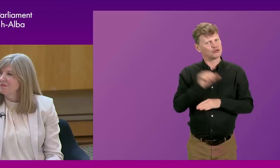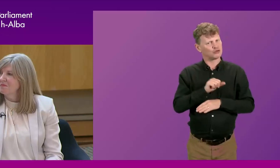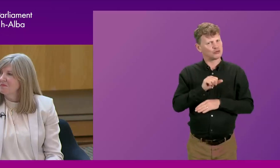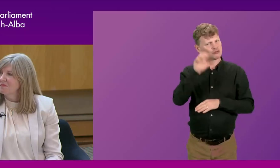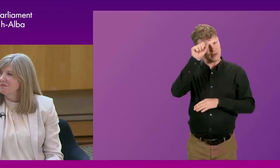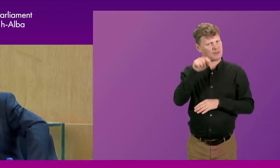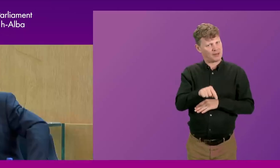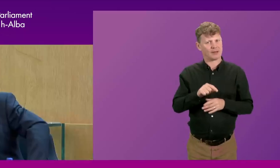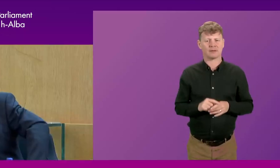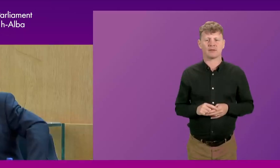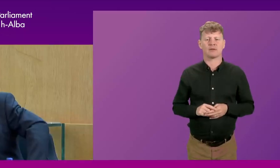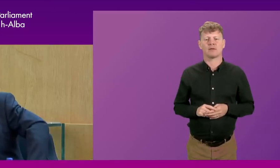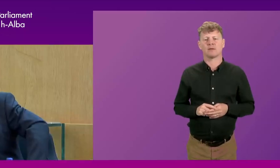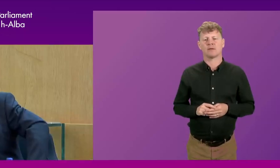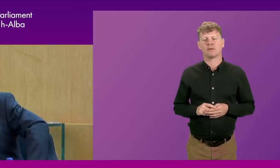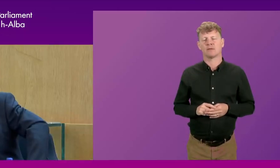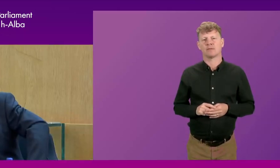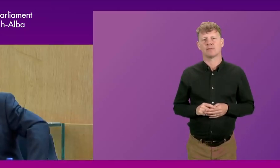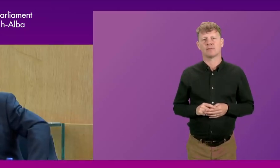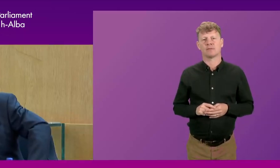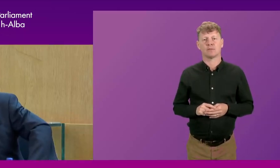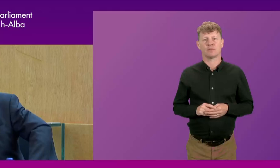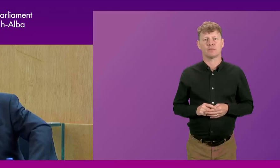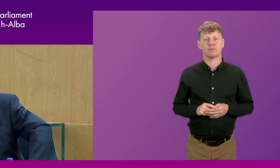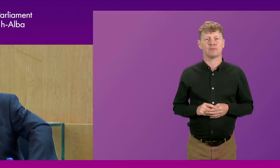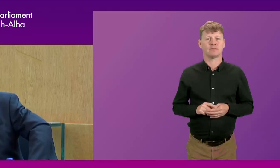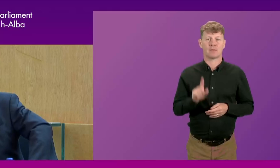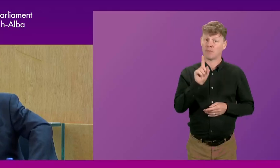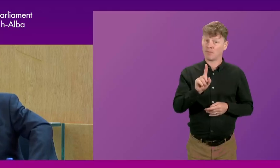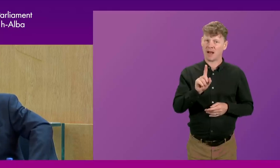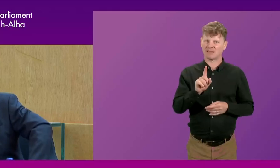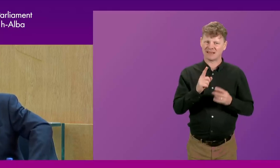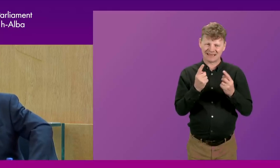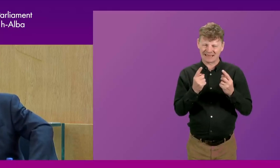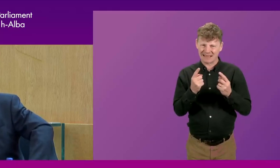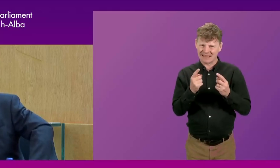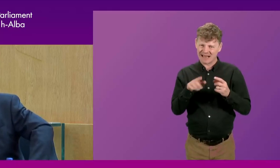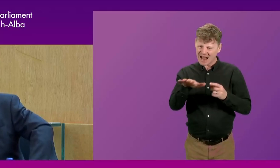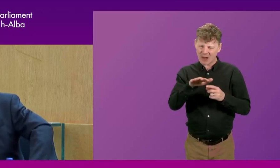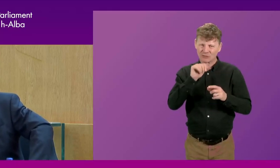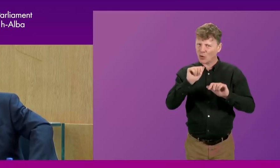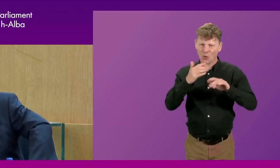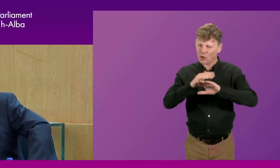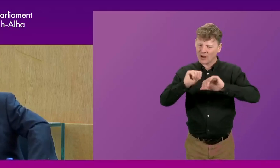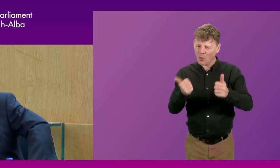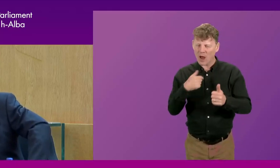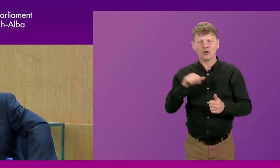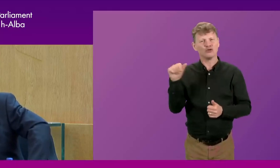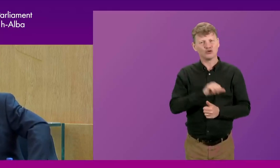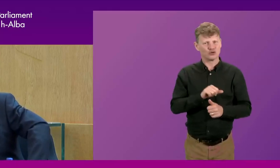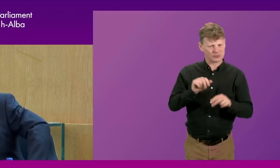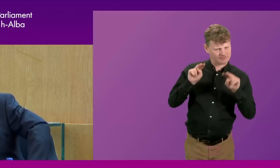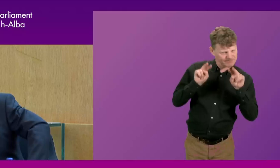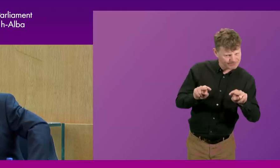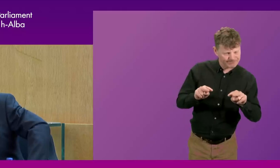forget that. But when things are not working right, we should also have the courage to change them. And there were a number of